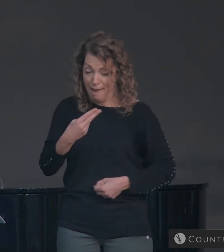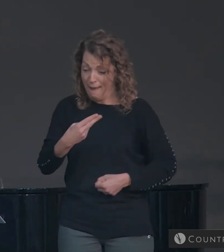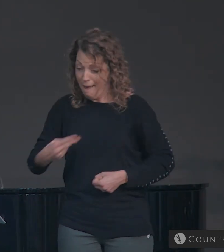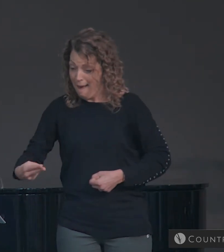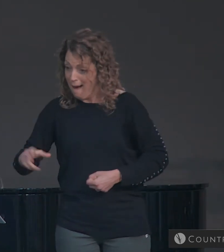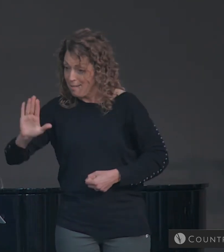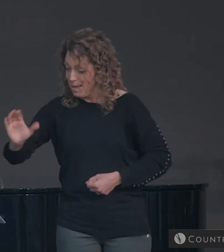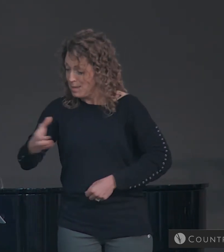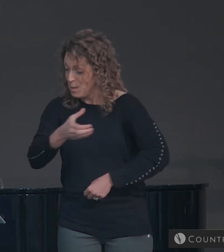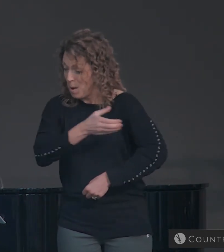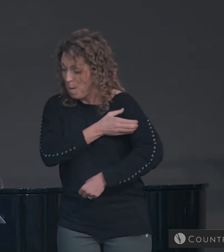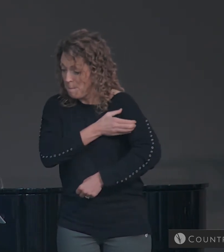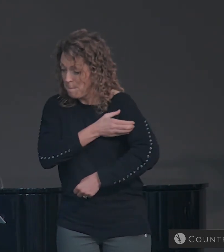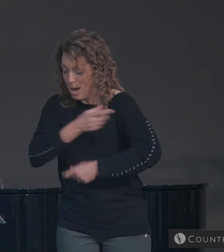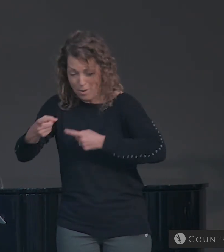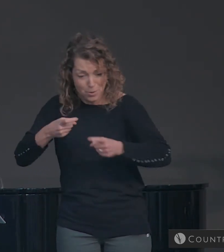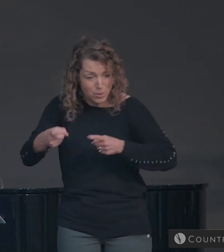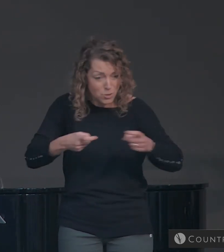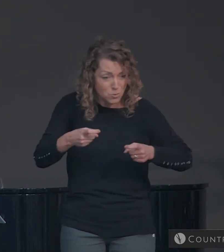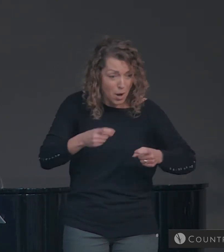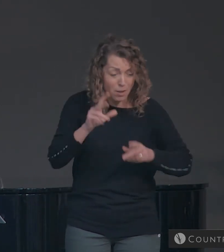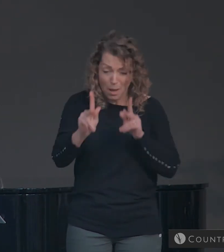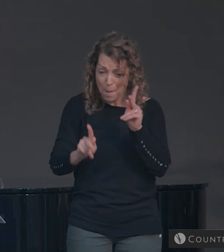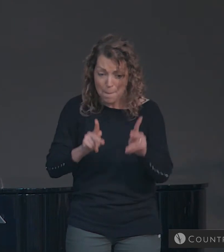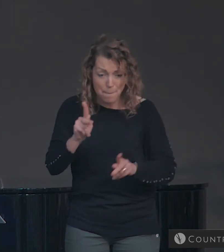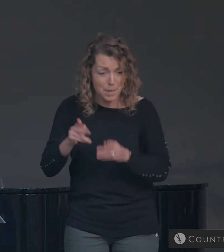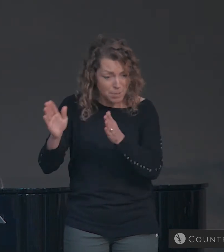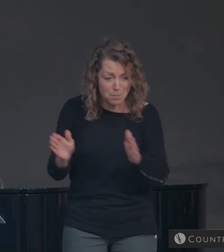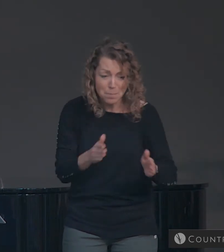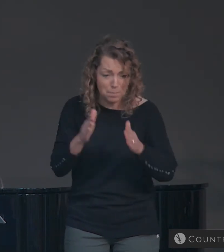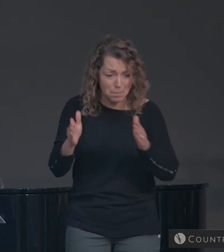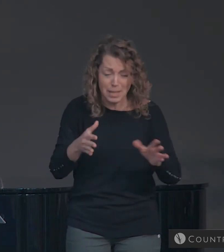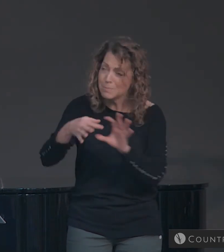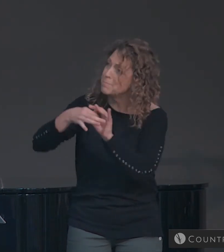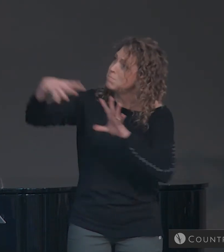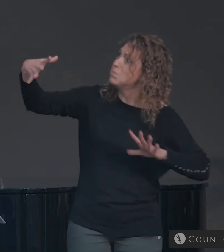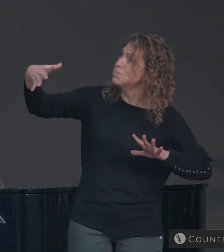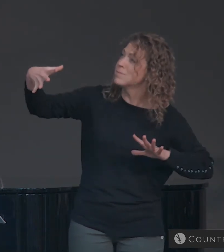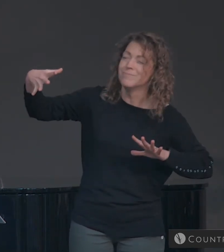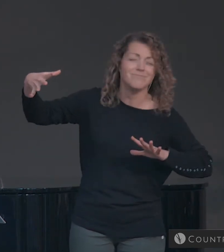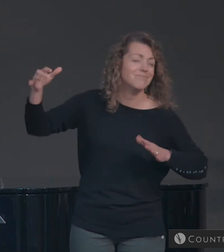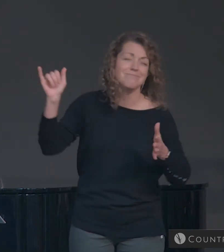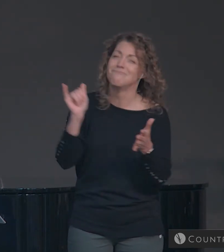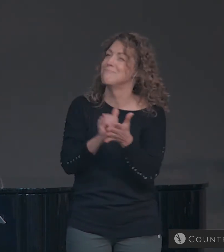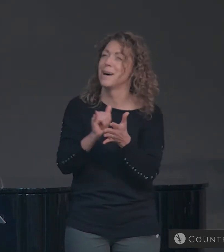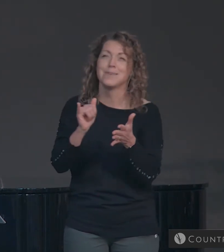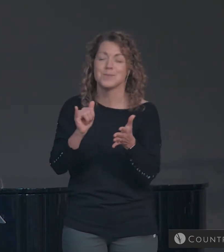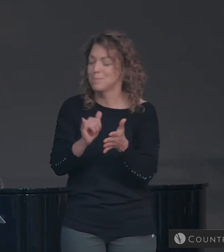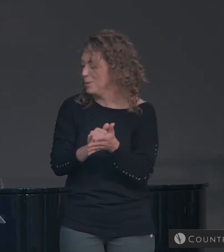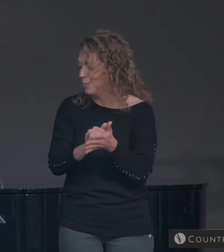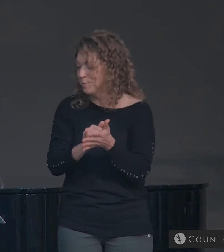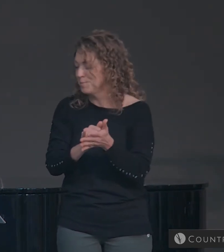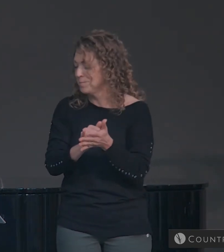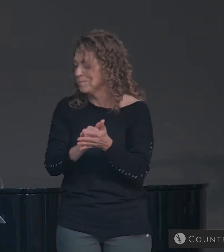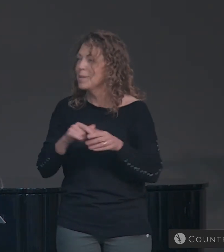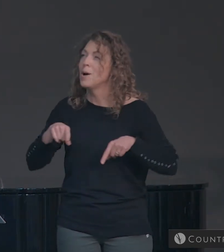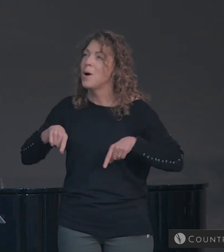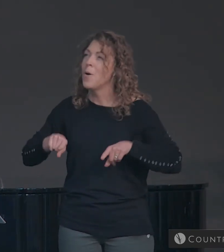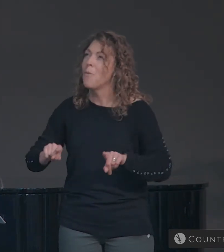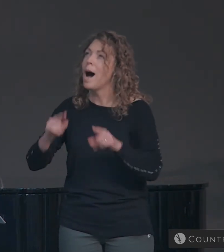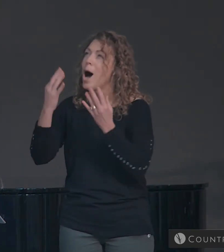No power of hell, no steam of man, can ever plug